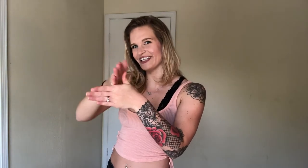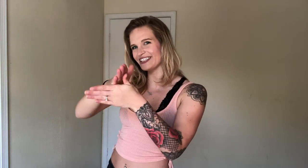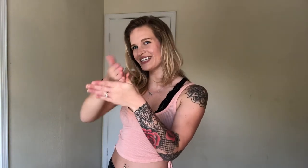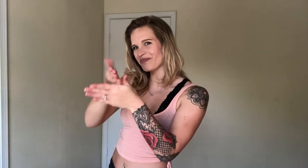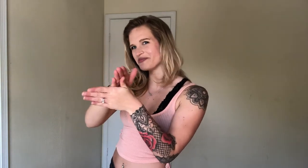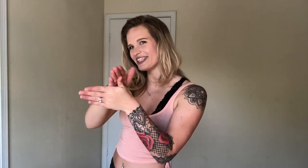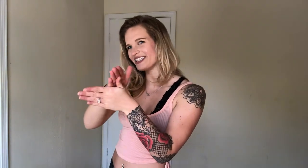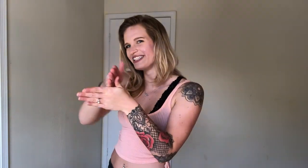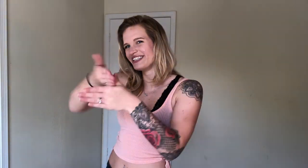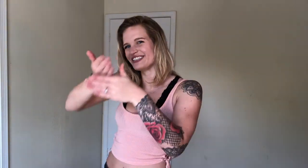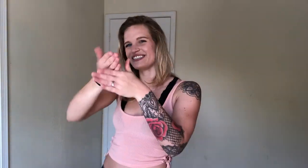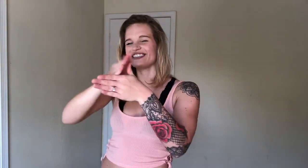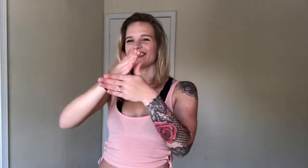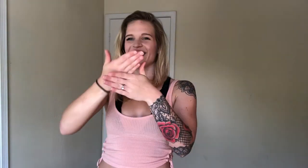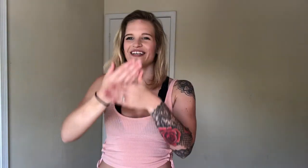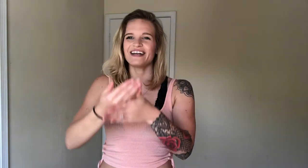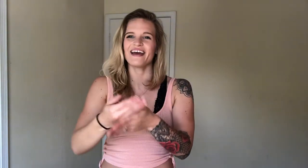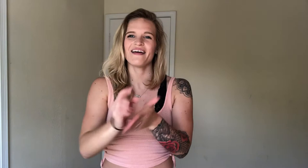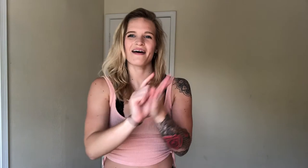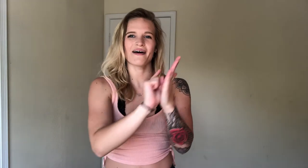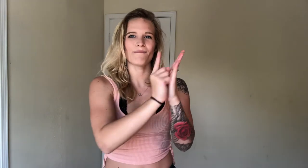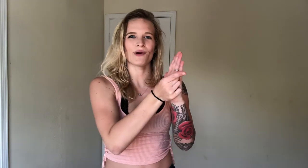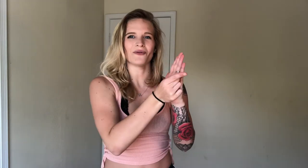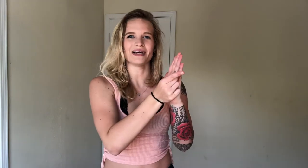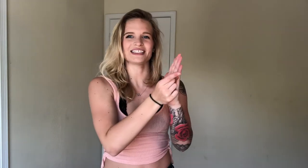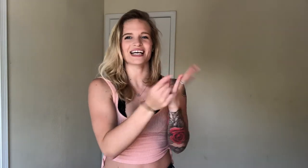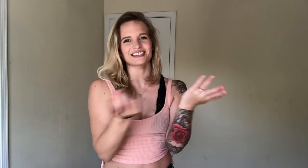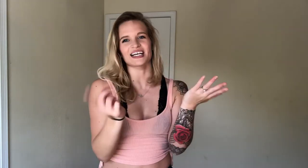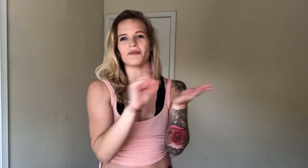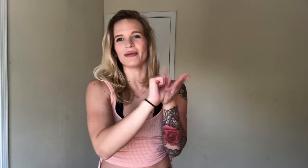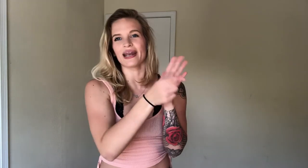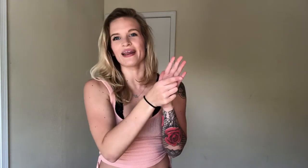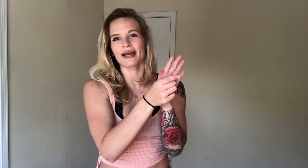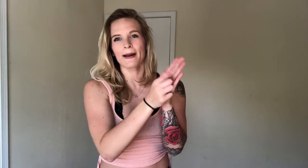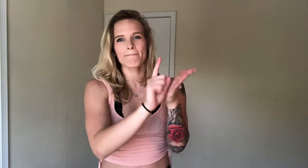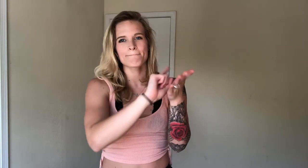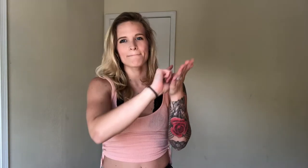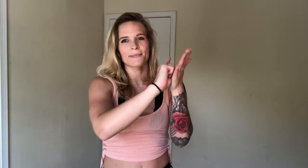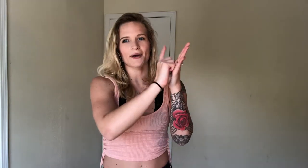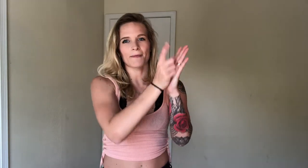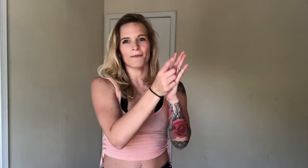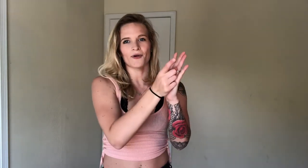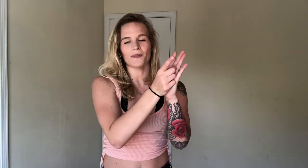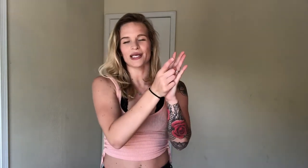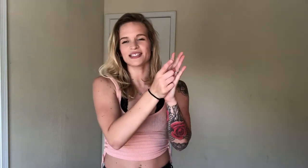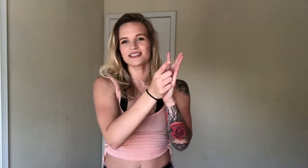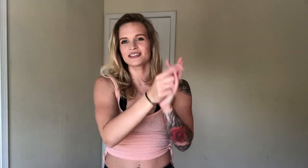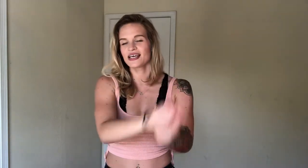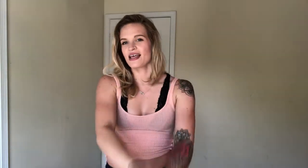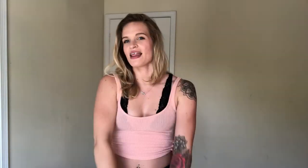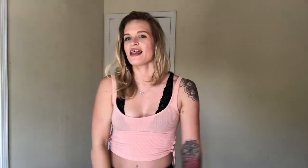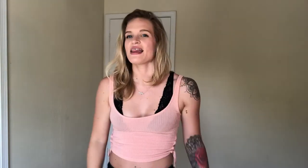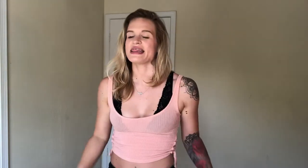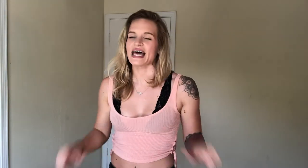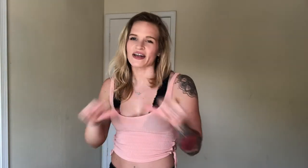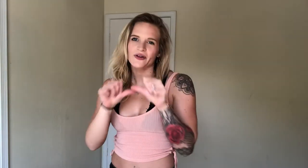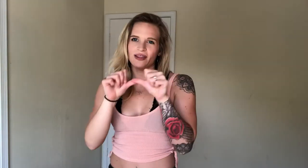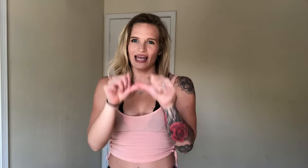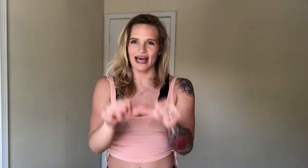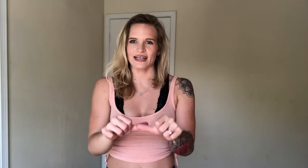it on top of it. Shared. A moment. I sign minute. A moment. That'll last.